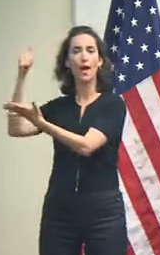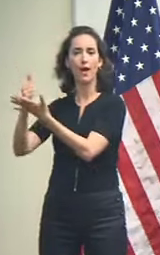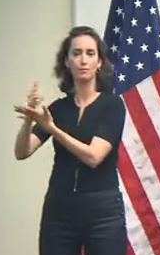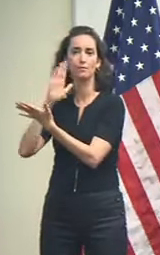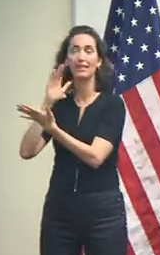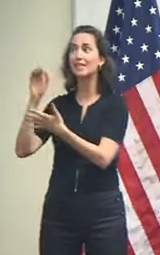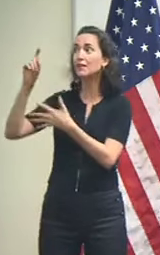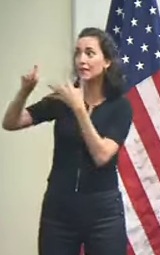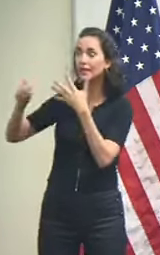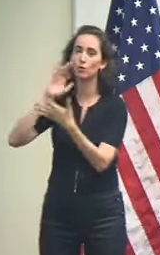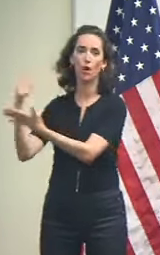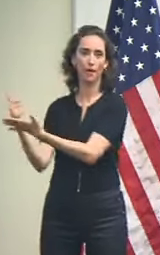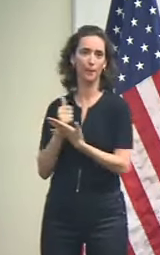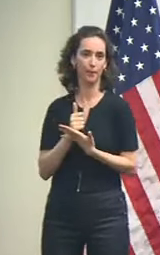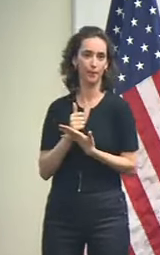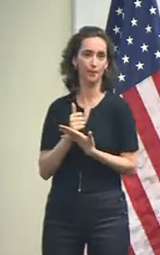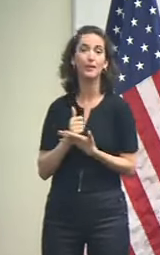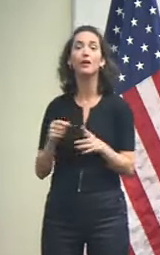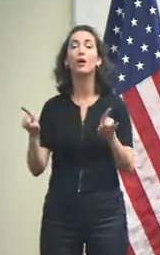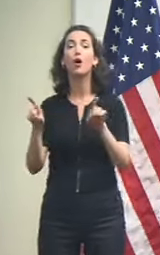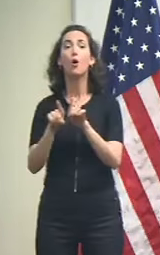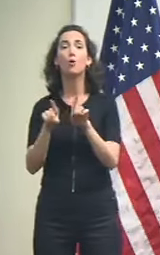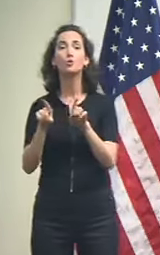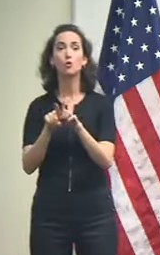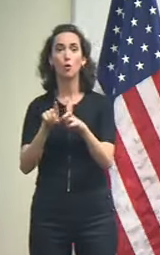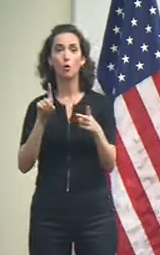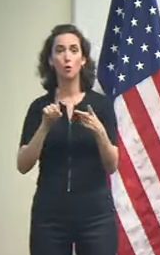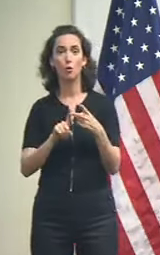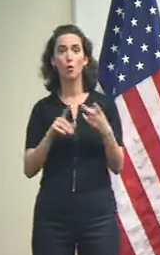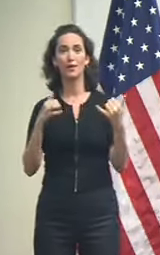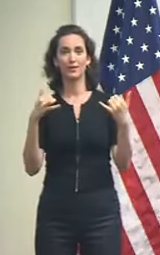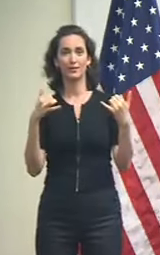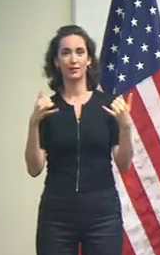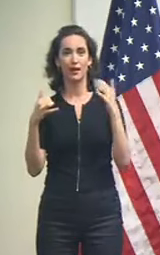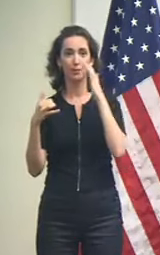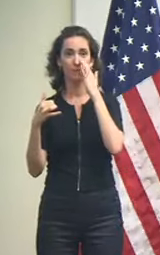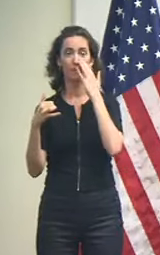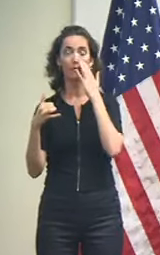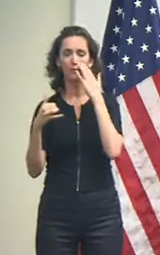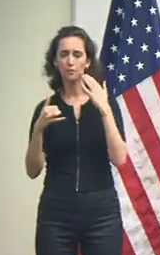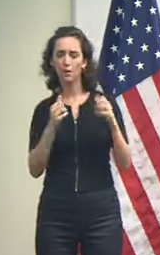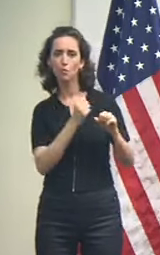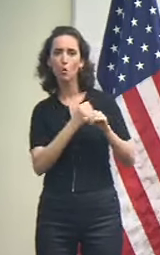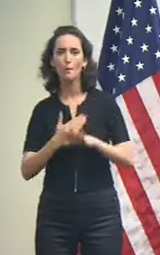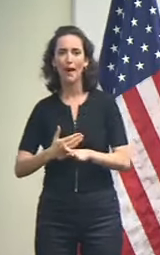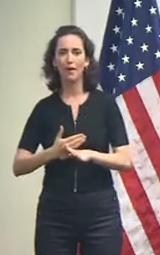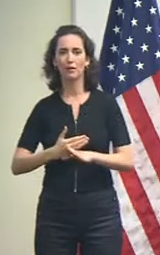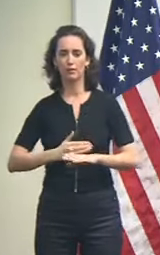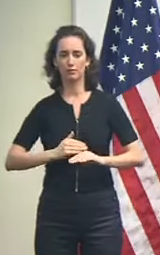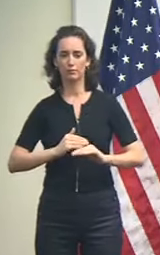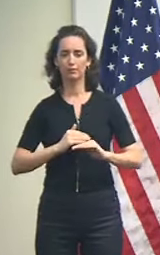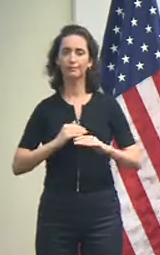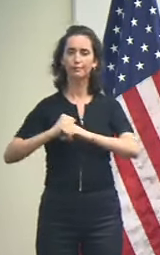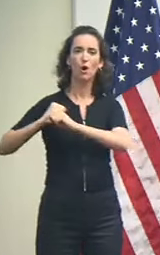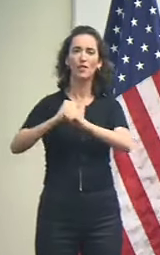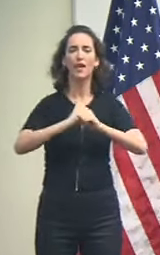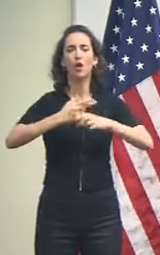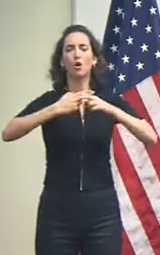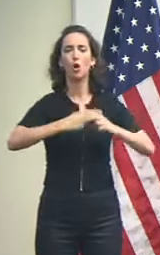if necessary, but also to engage in the full measure of Category B as it relates to protective measures.